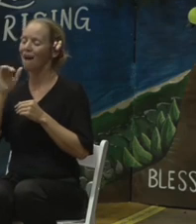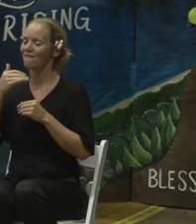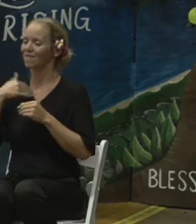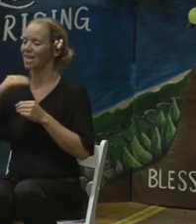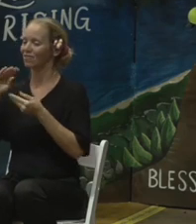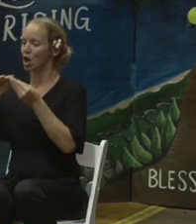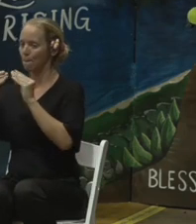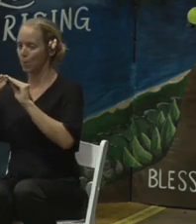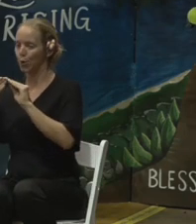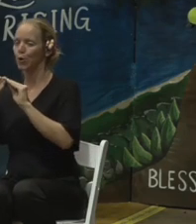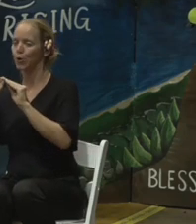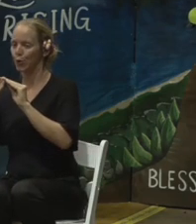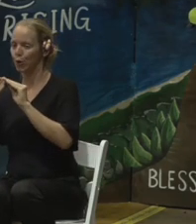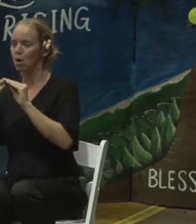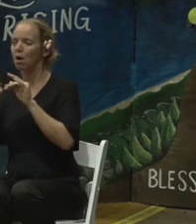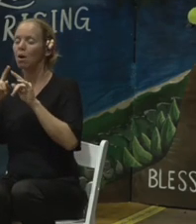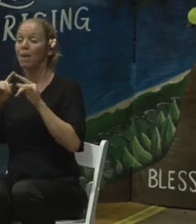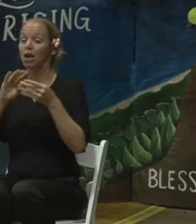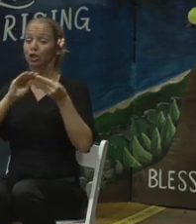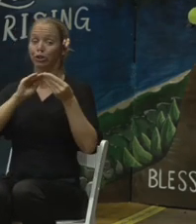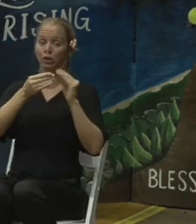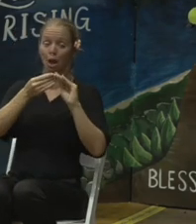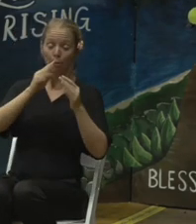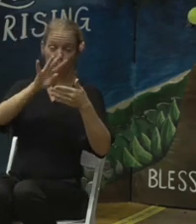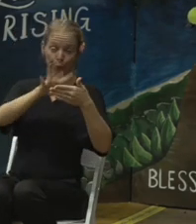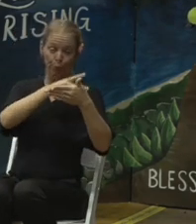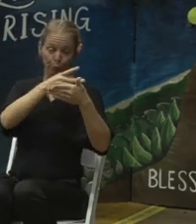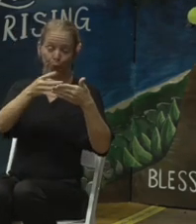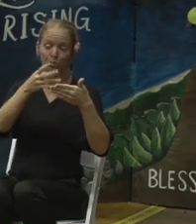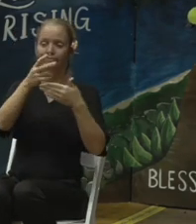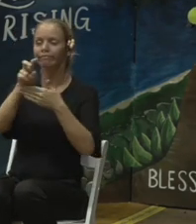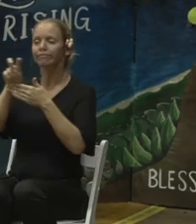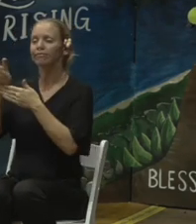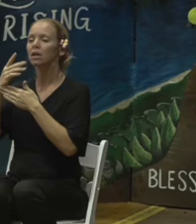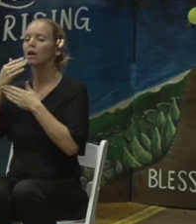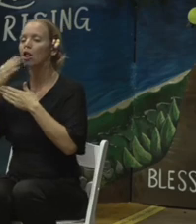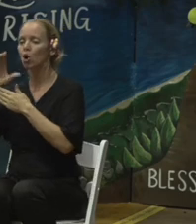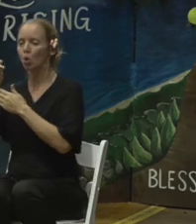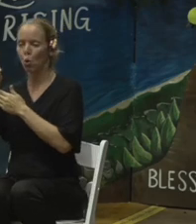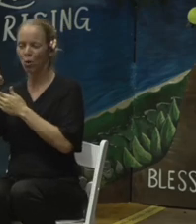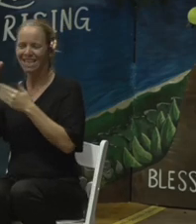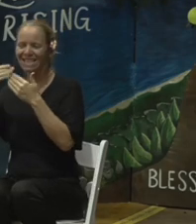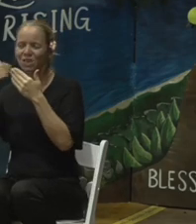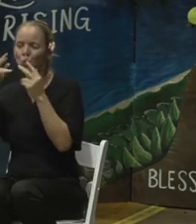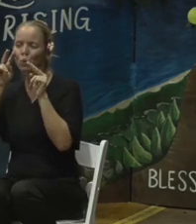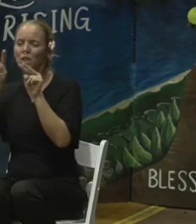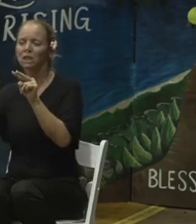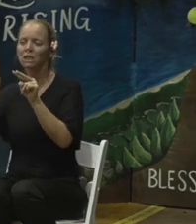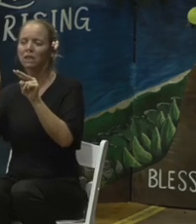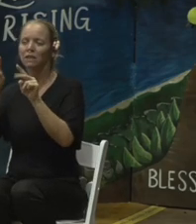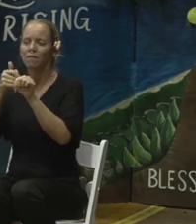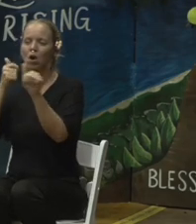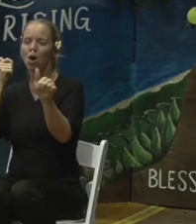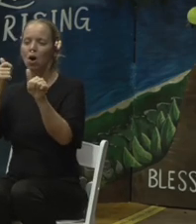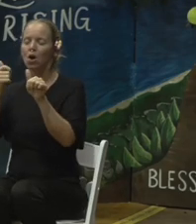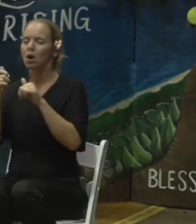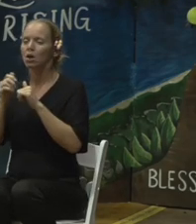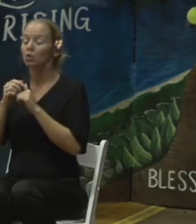and understanding, we converted the numeric scoring to a color-coded here. So the red is